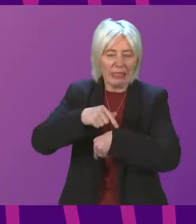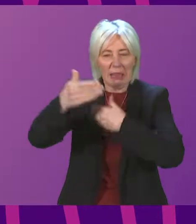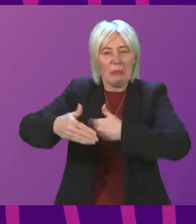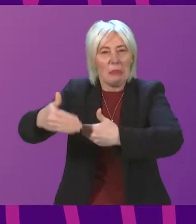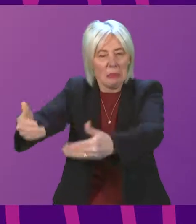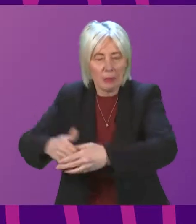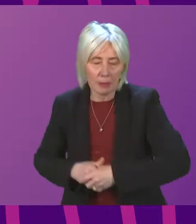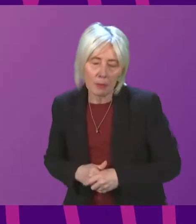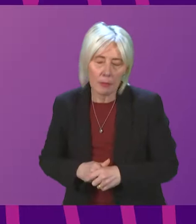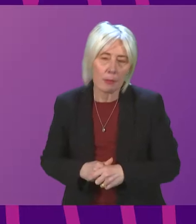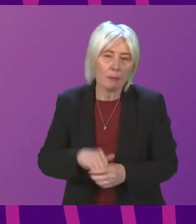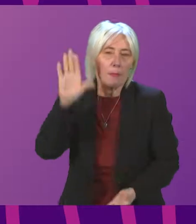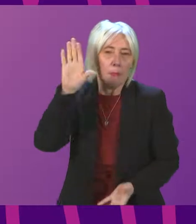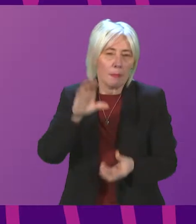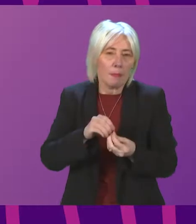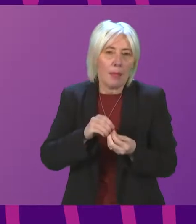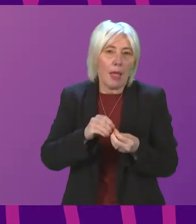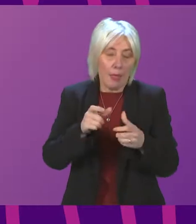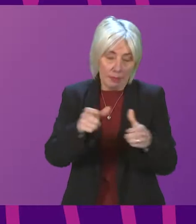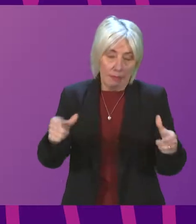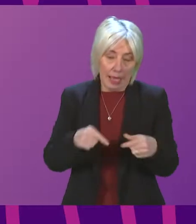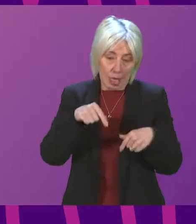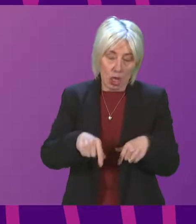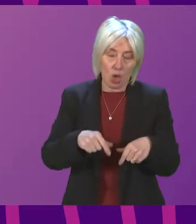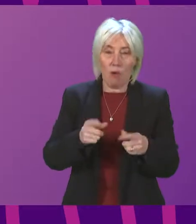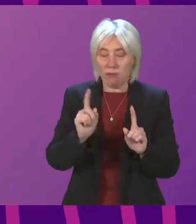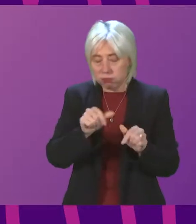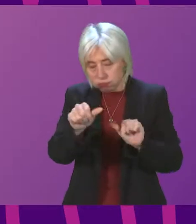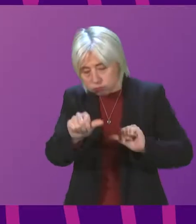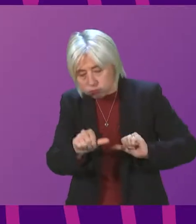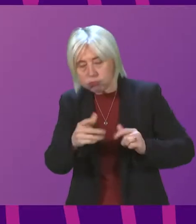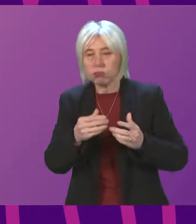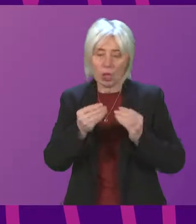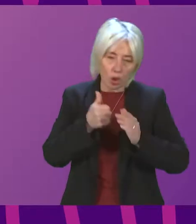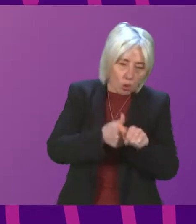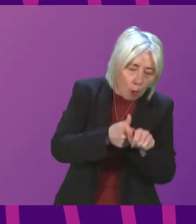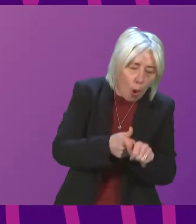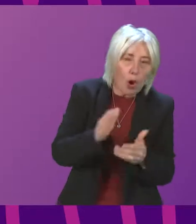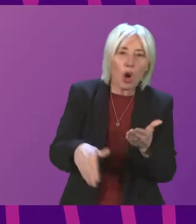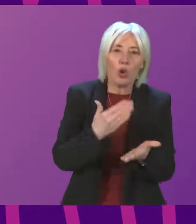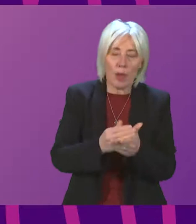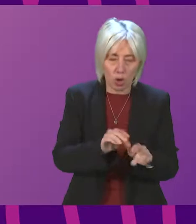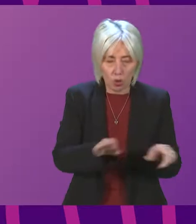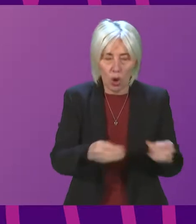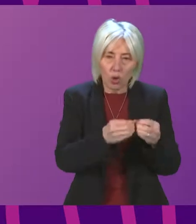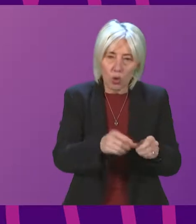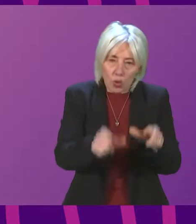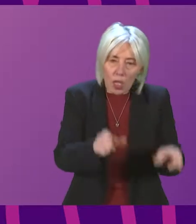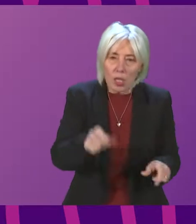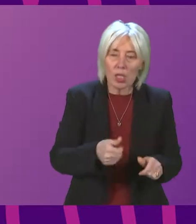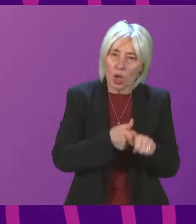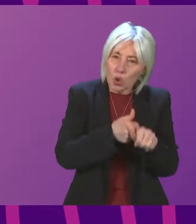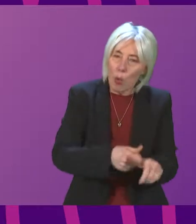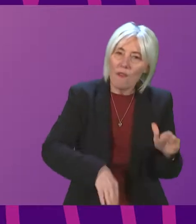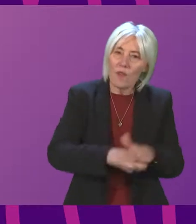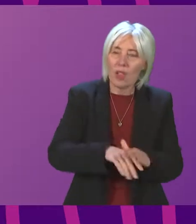In conclusion, President Officer, this package of measures and support is designed to ensure our learners are fully supported in their learning and preparations for the